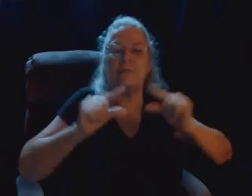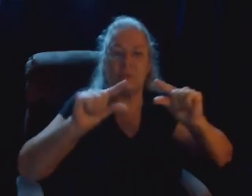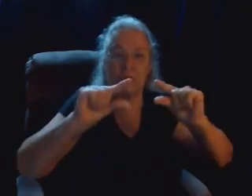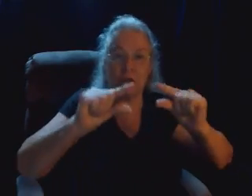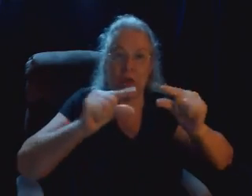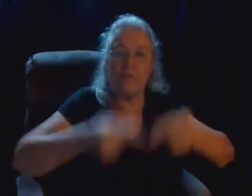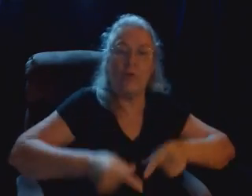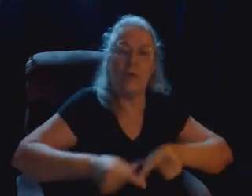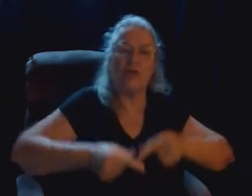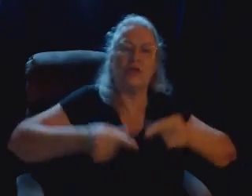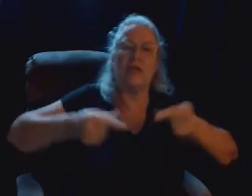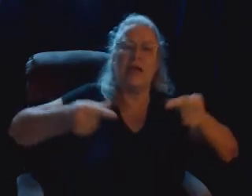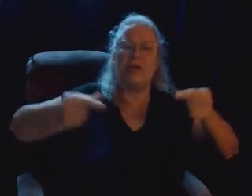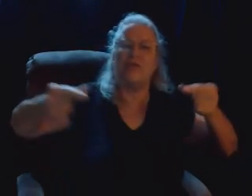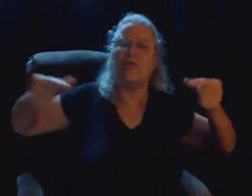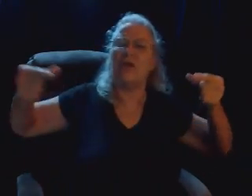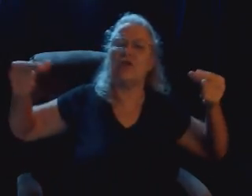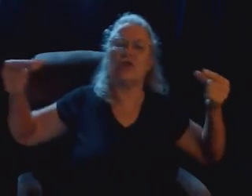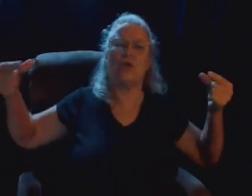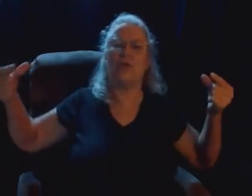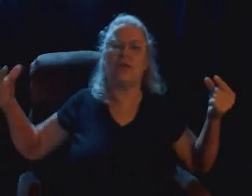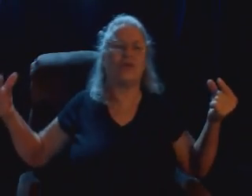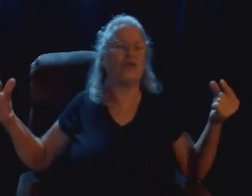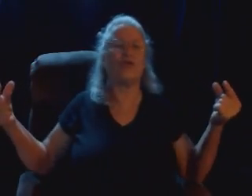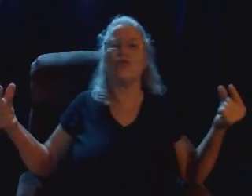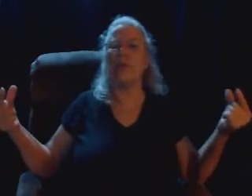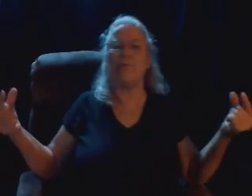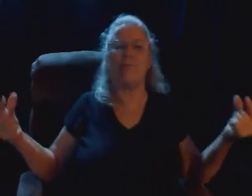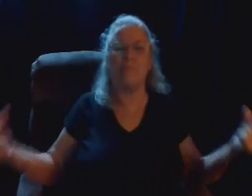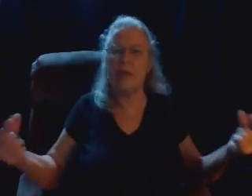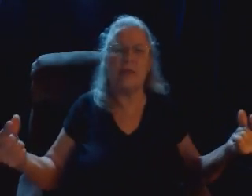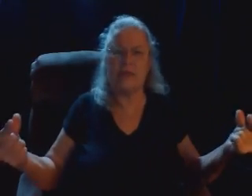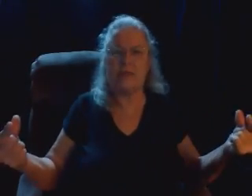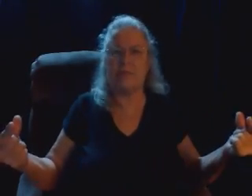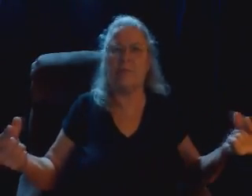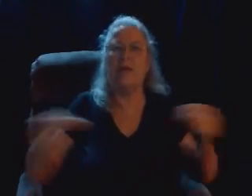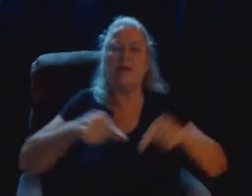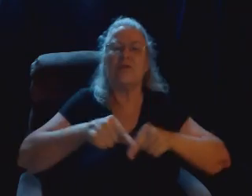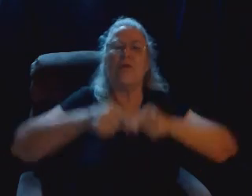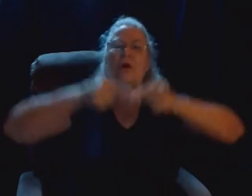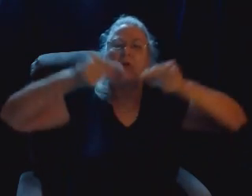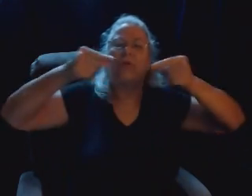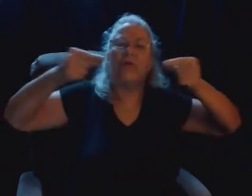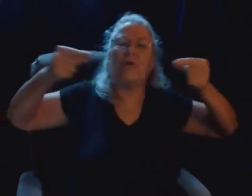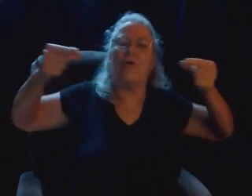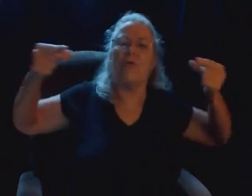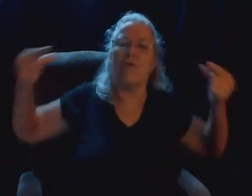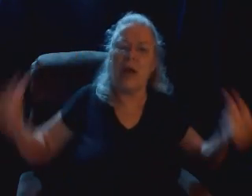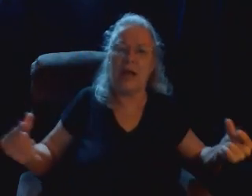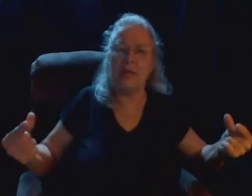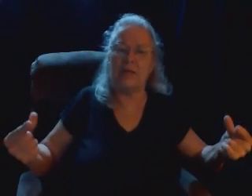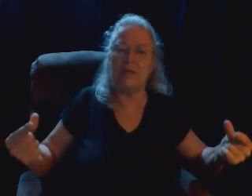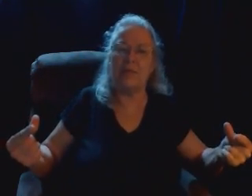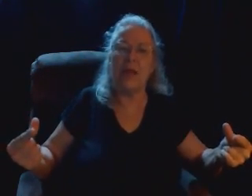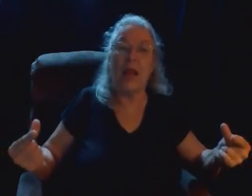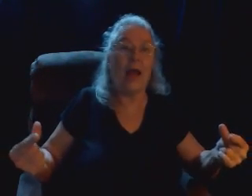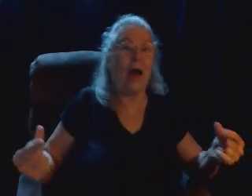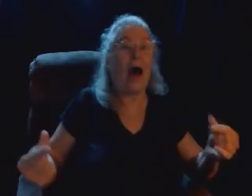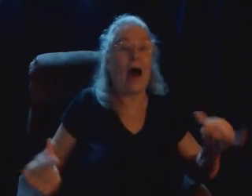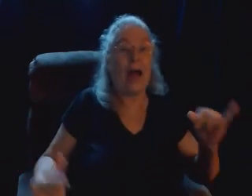the G formations. And you've got to show that it's tremendous. So the great, I,